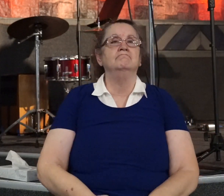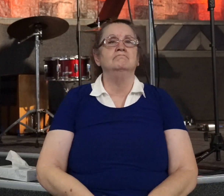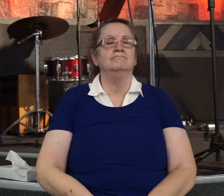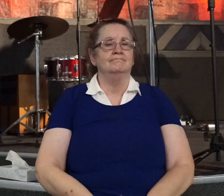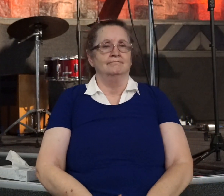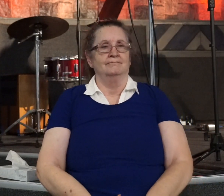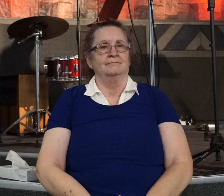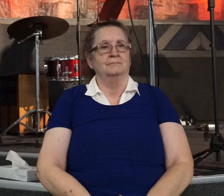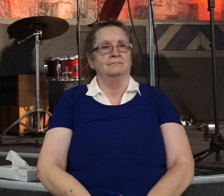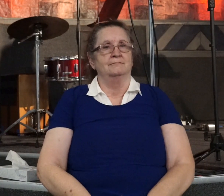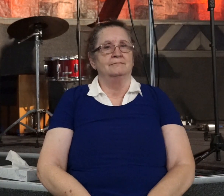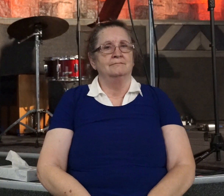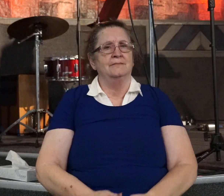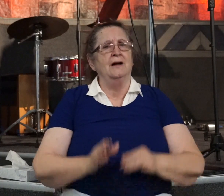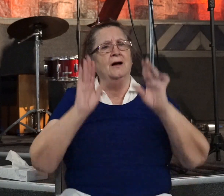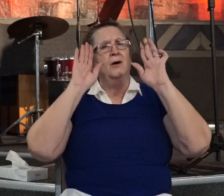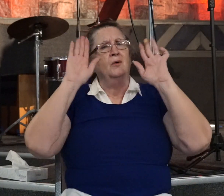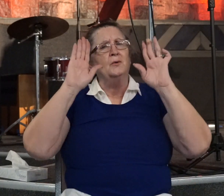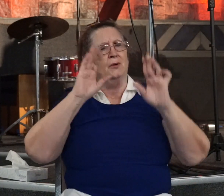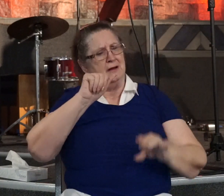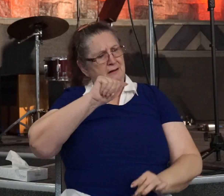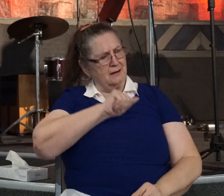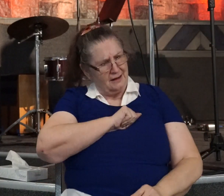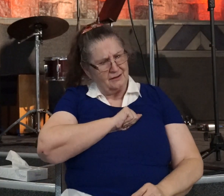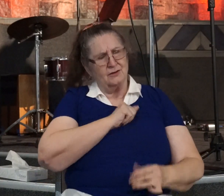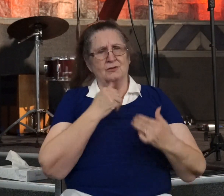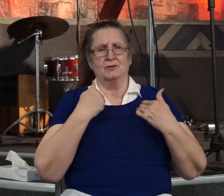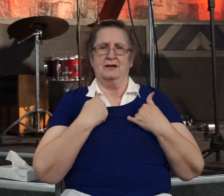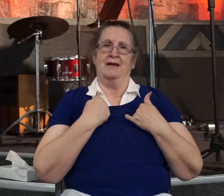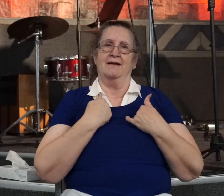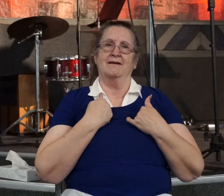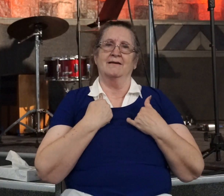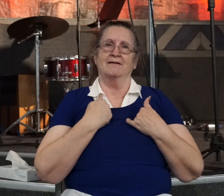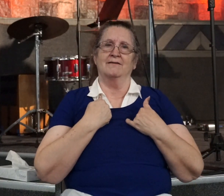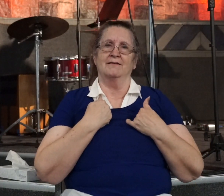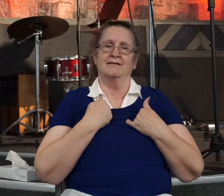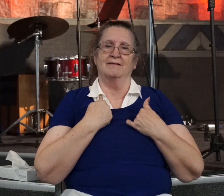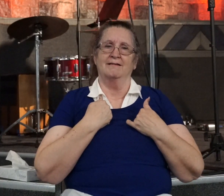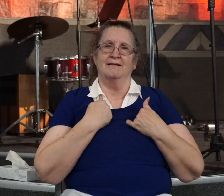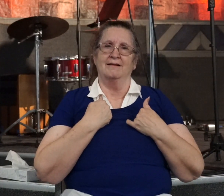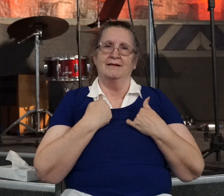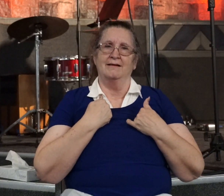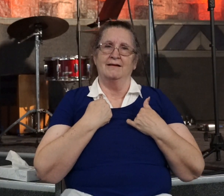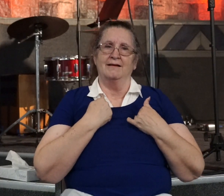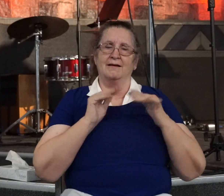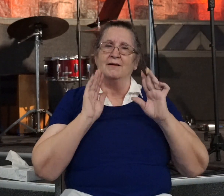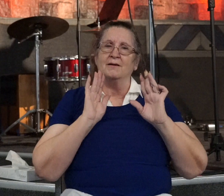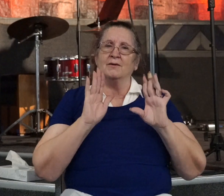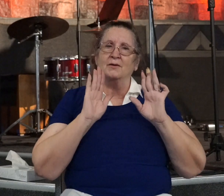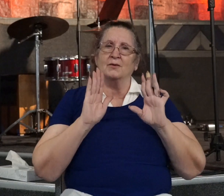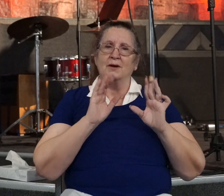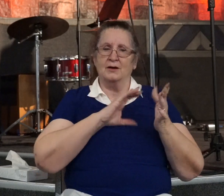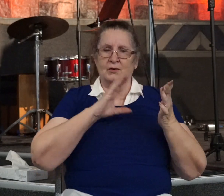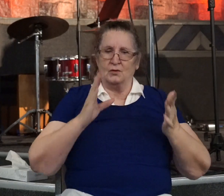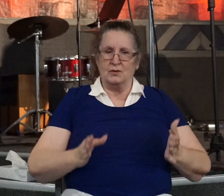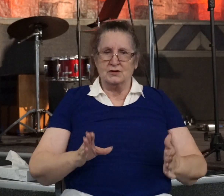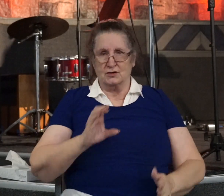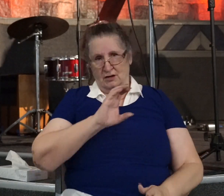What a great attitude to have. What a great Christian characteristic to